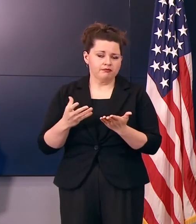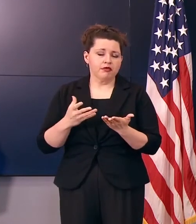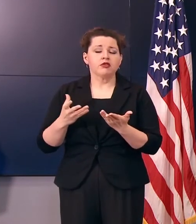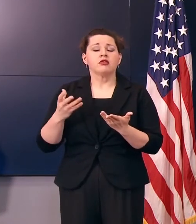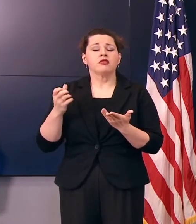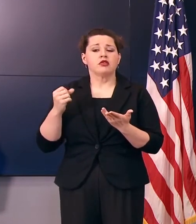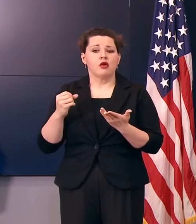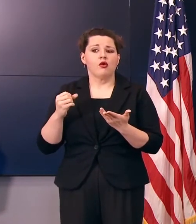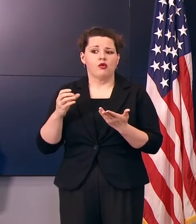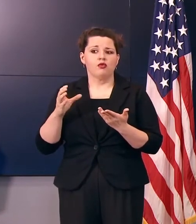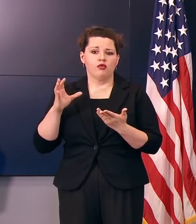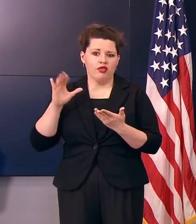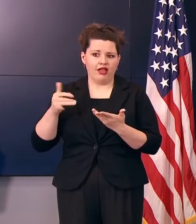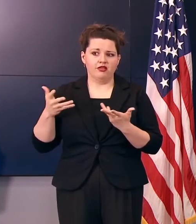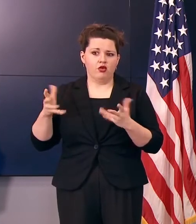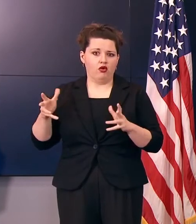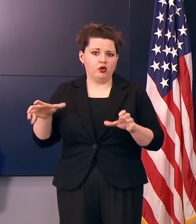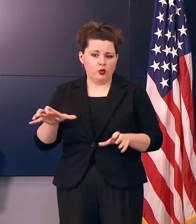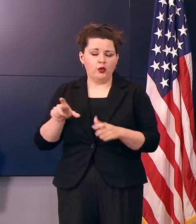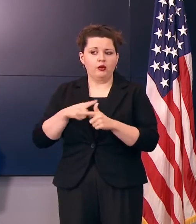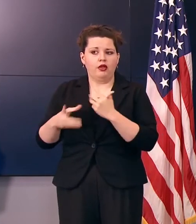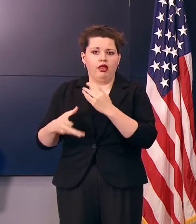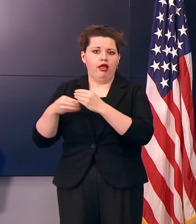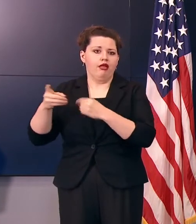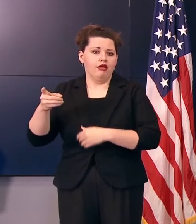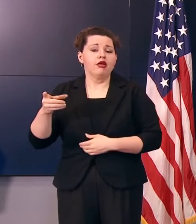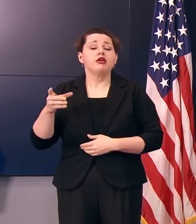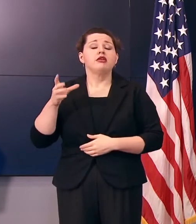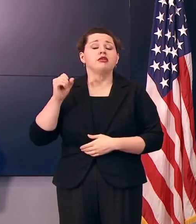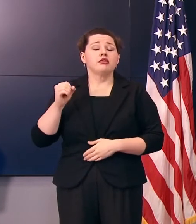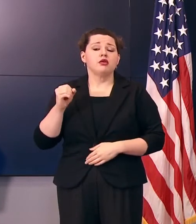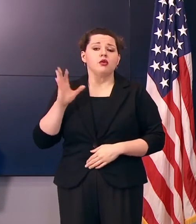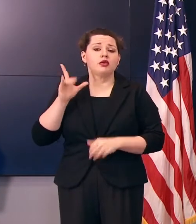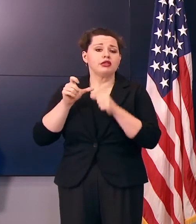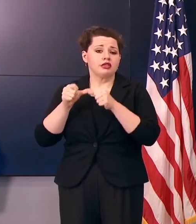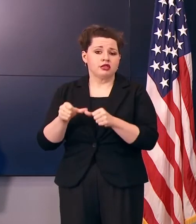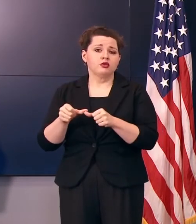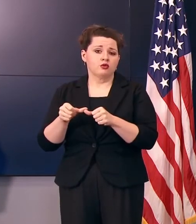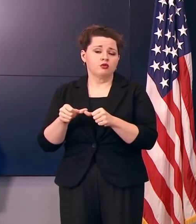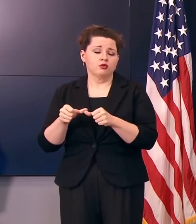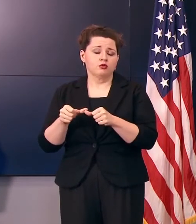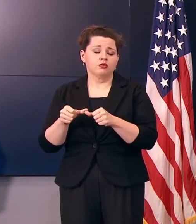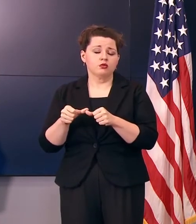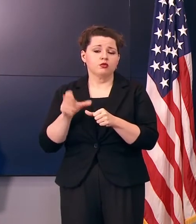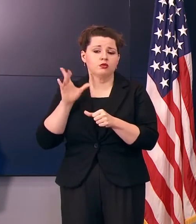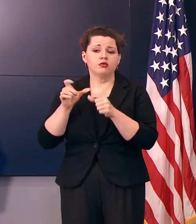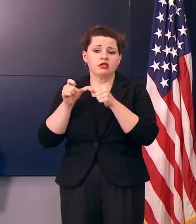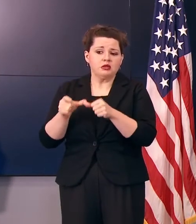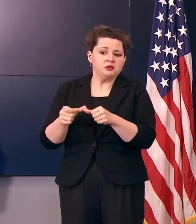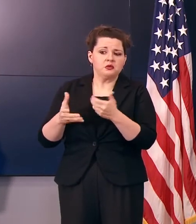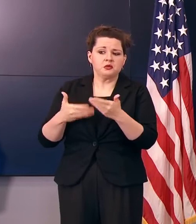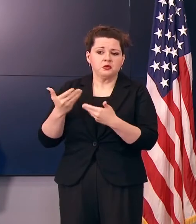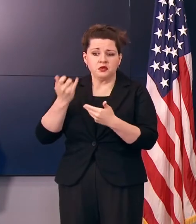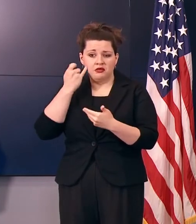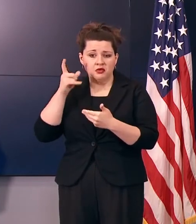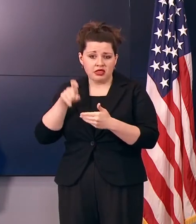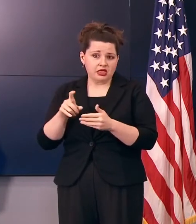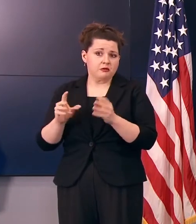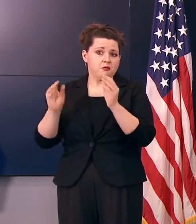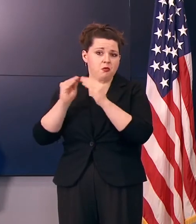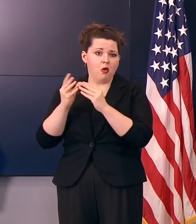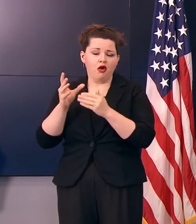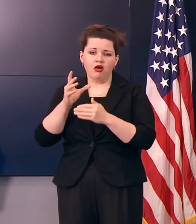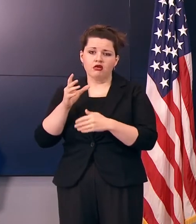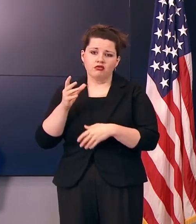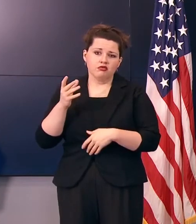what they're already doing. And then we'll continue. We did, we'll continue to then see if we have to do additional days. Other than